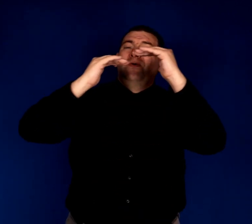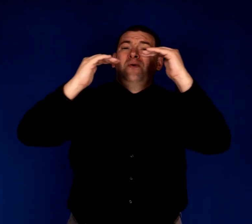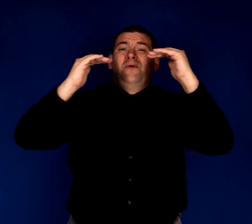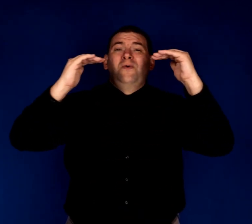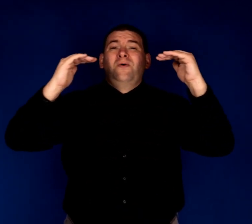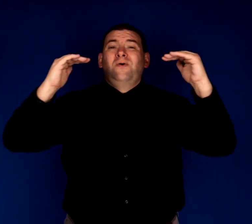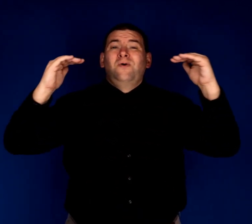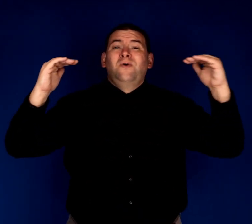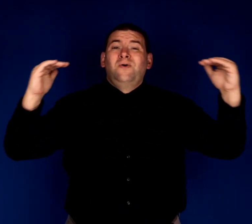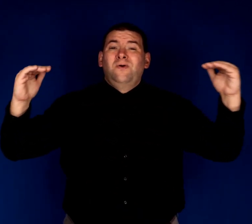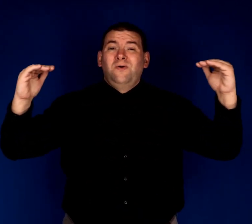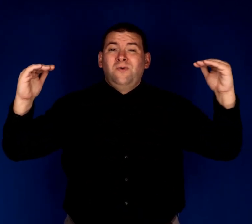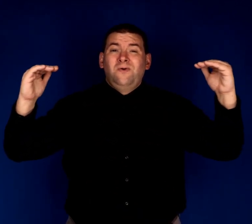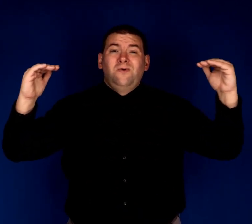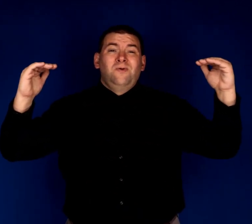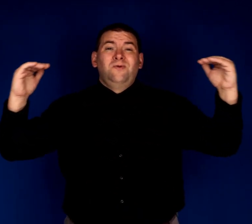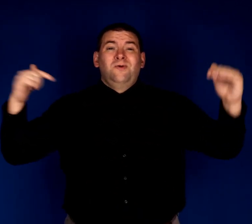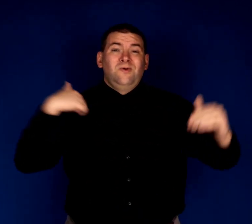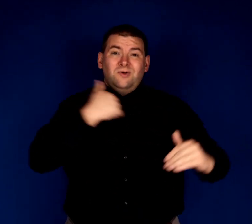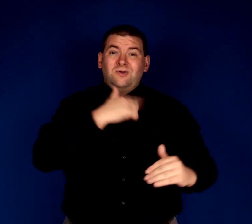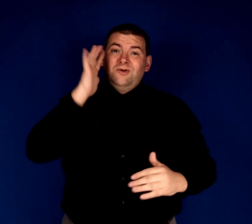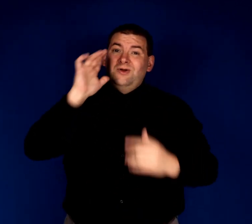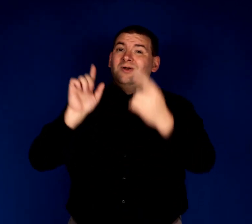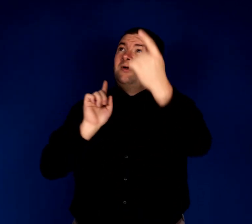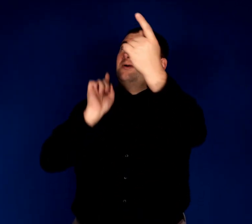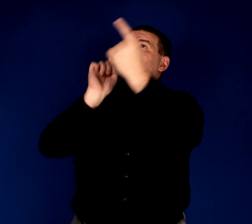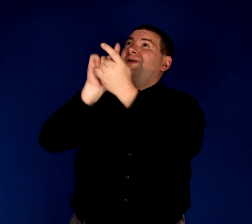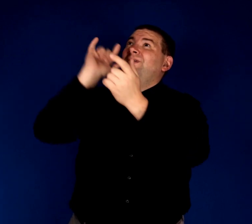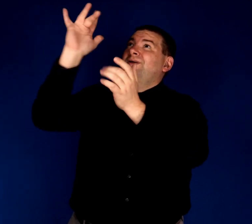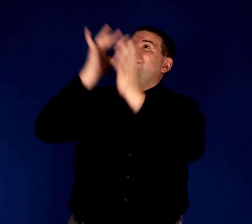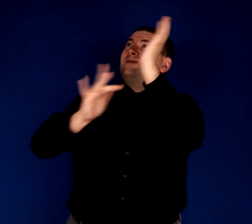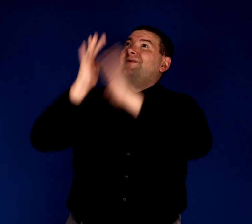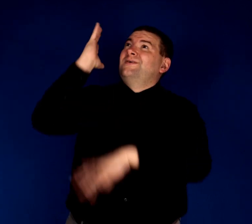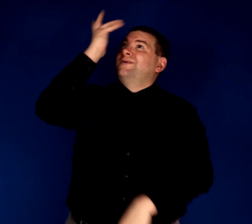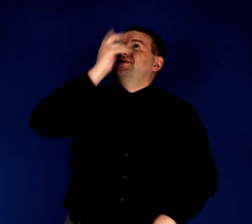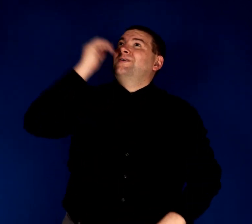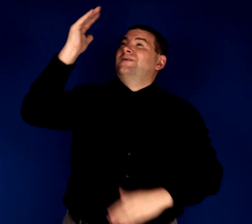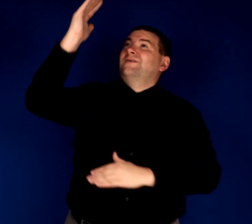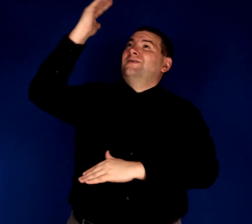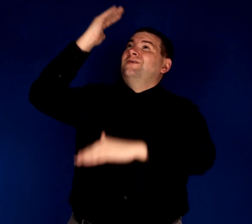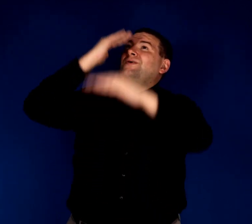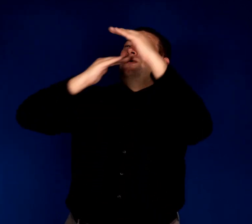We shall meet on that beautiful shore